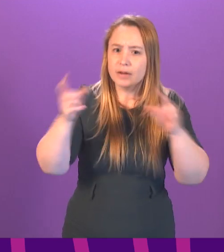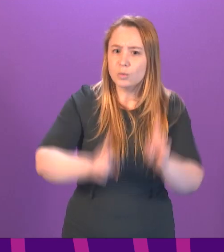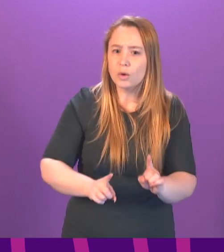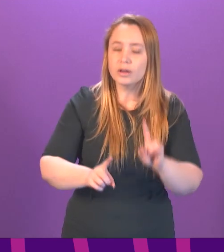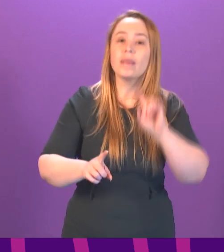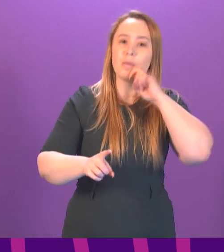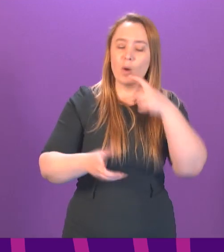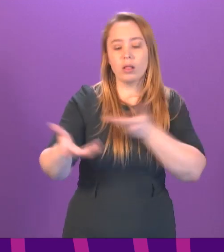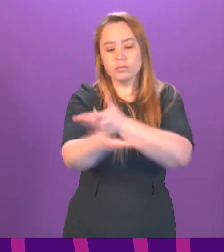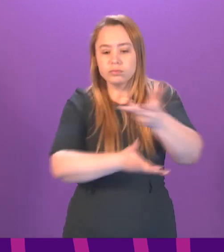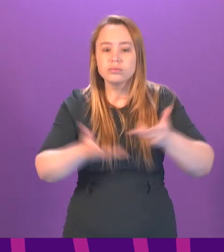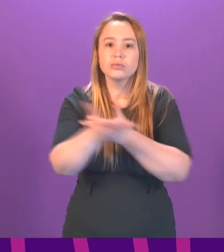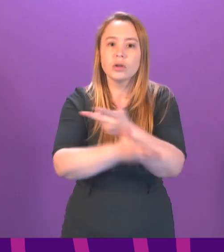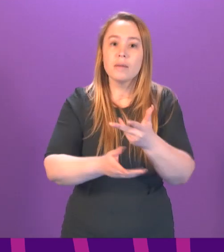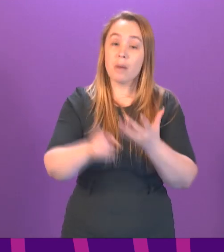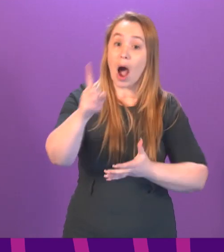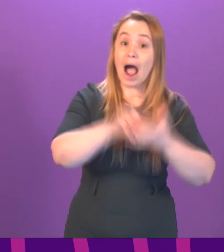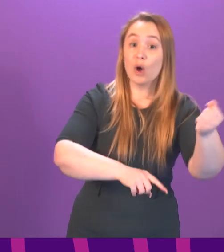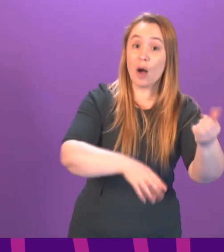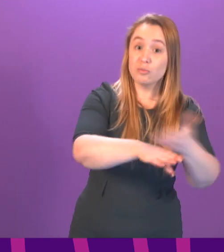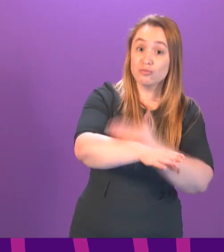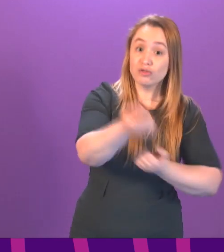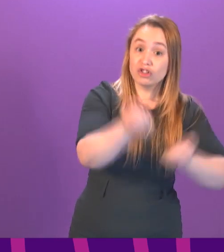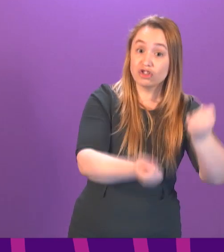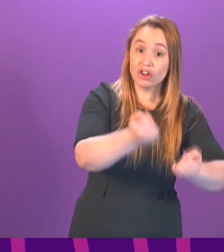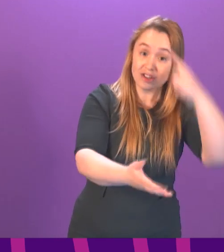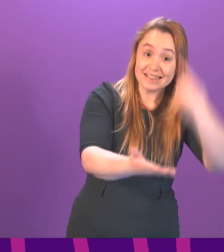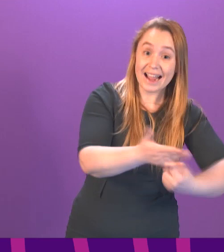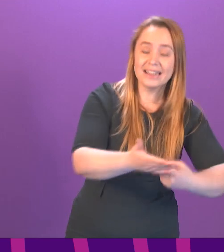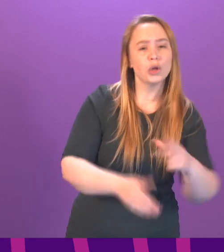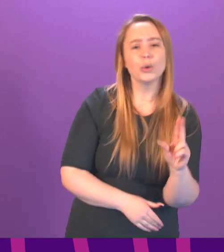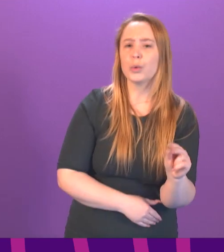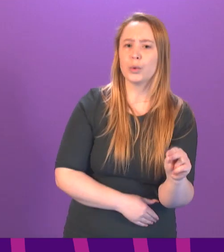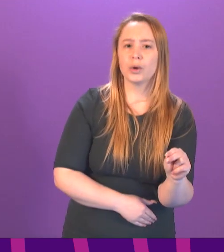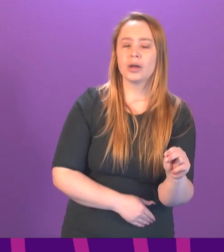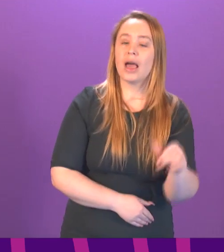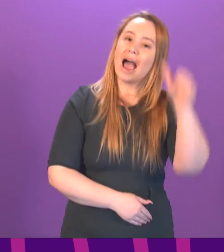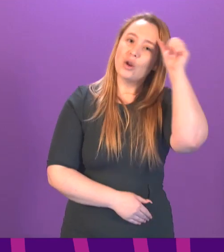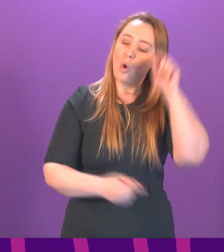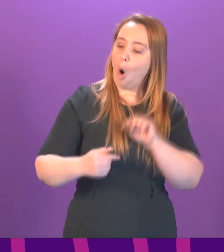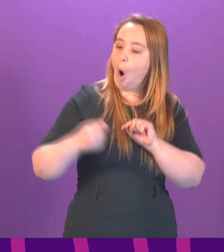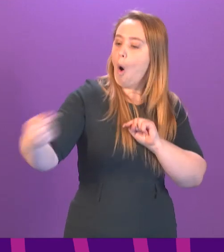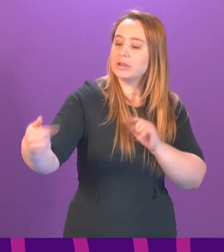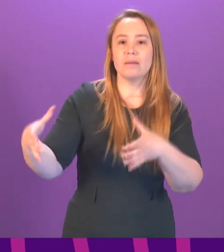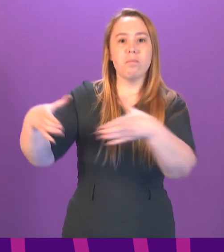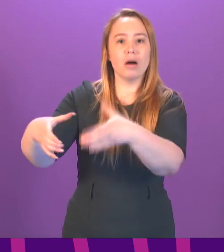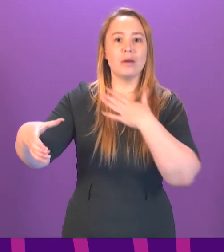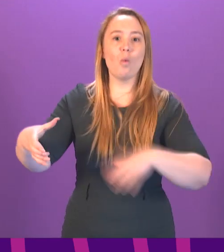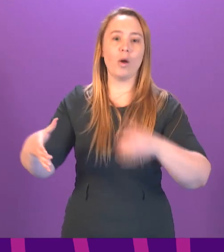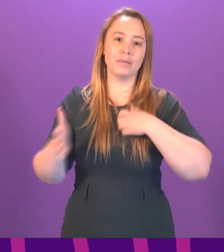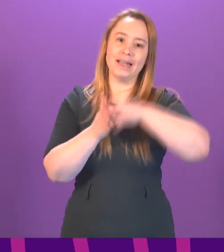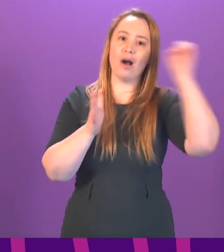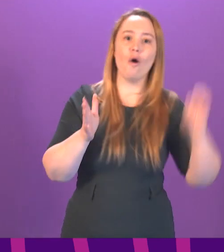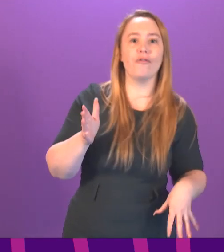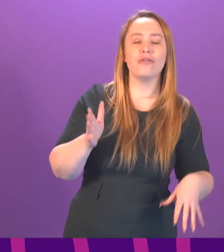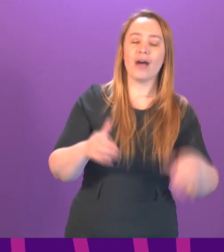discussions. But let's not prejudge the outcome of this. I know why the opposition are desperate to get rid of me. I'm under no